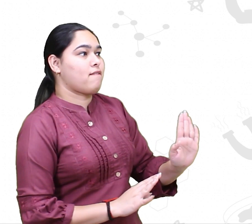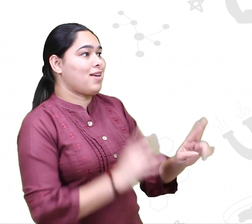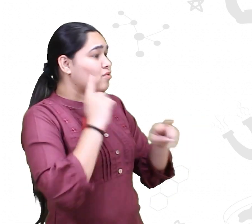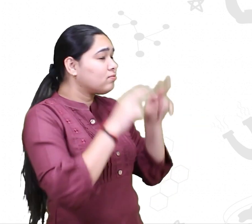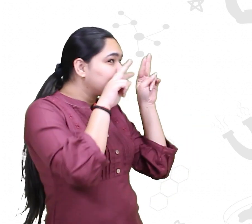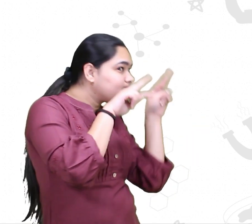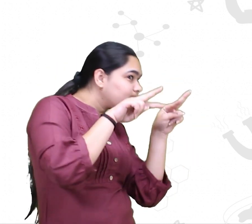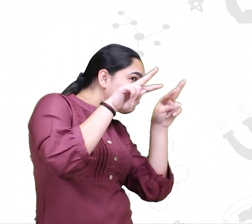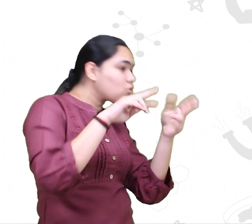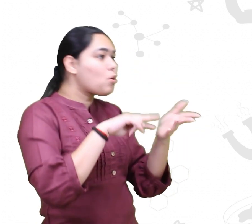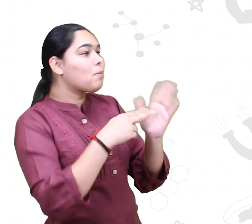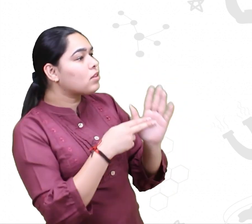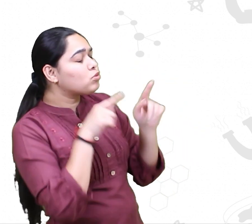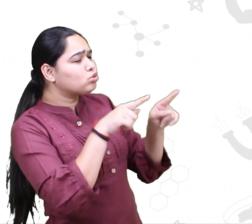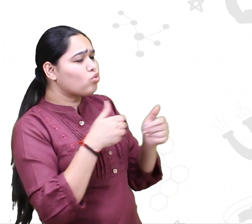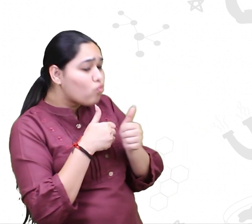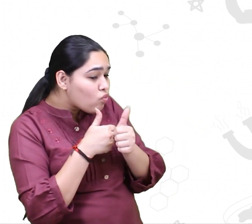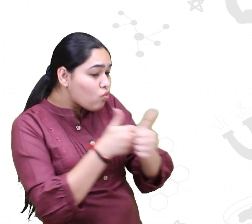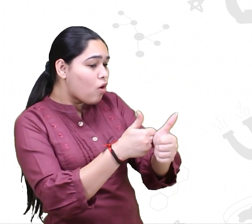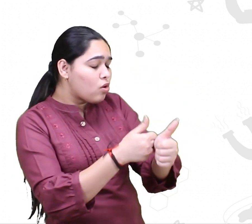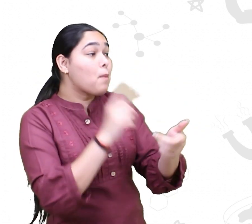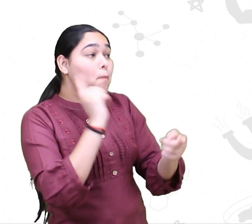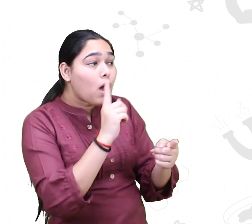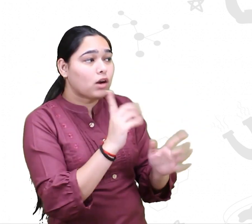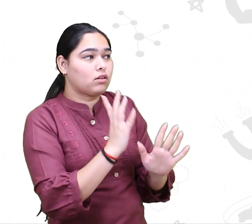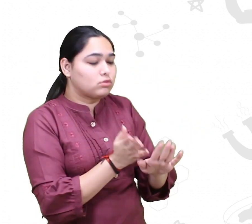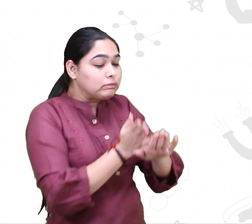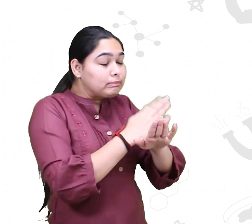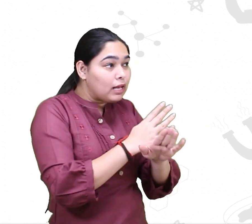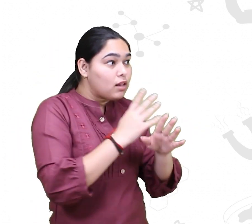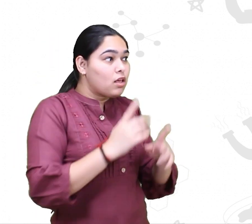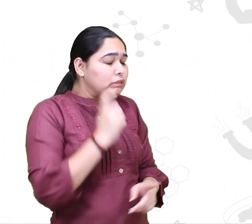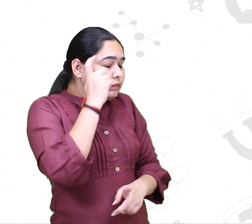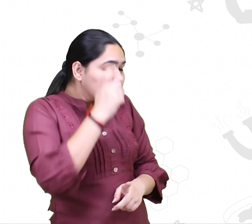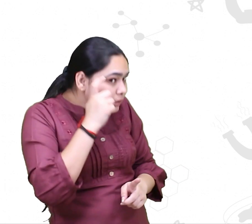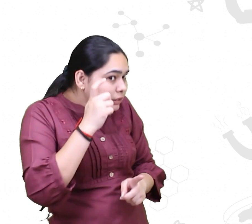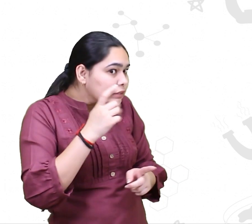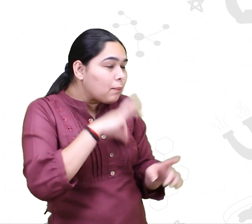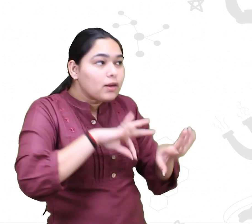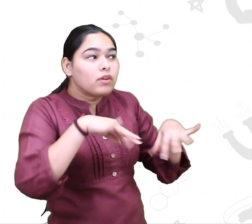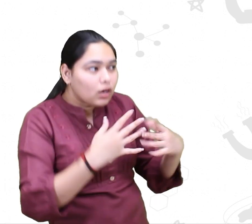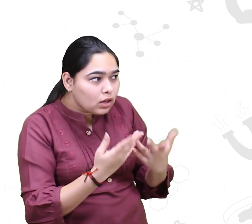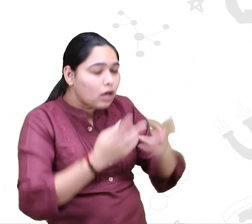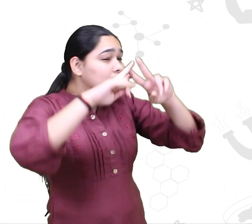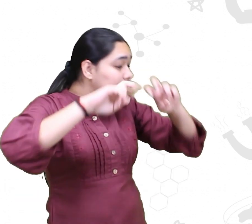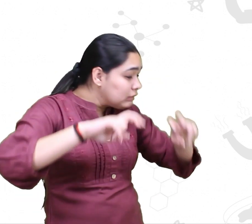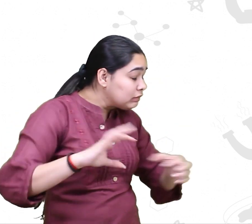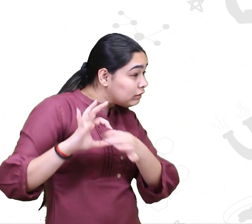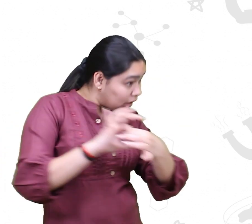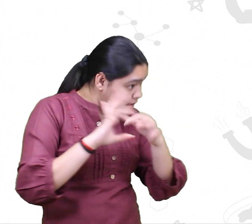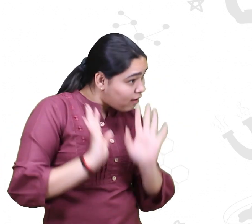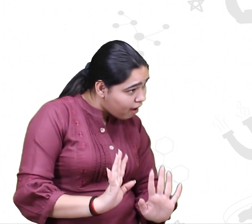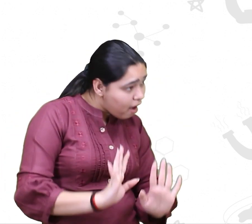just be curious enough to follow it periodically. And there's nothing that makes it wasteful